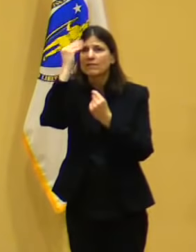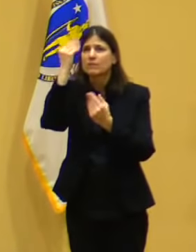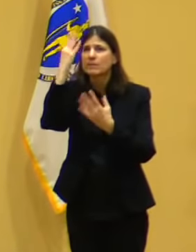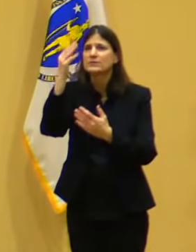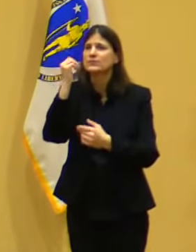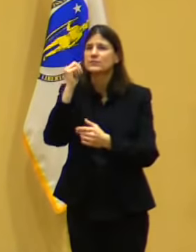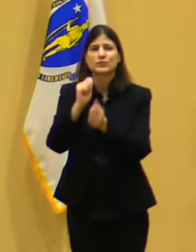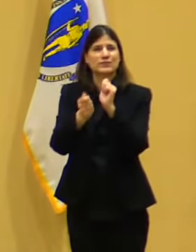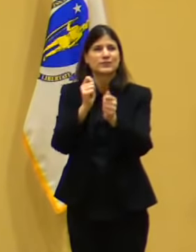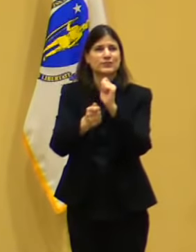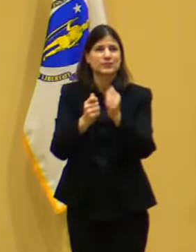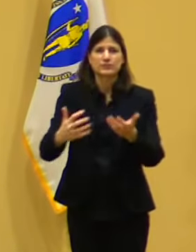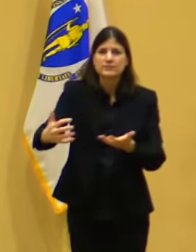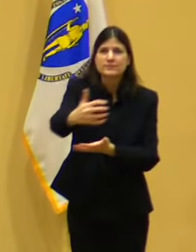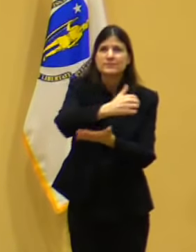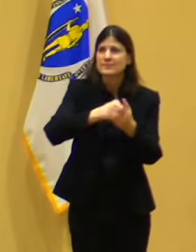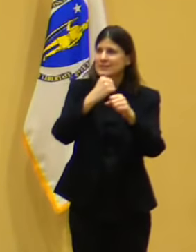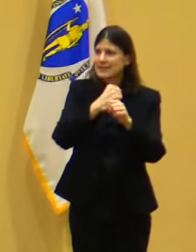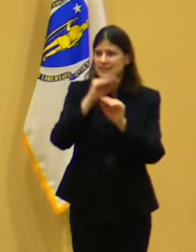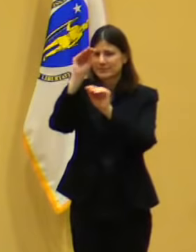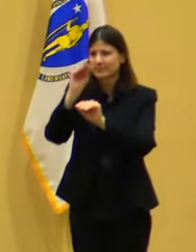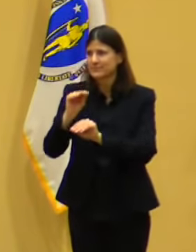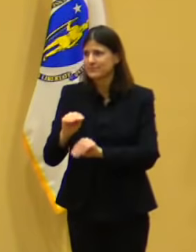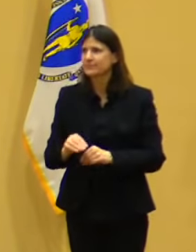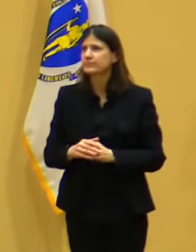vaccination distribution we get from the feds.